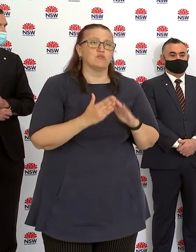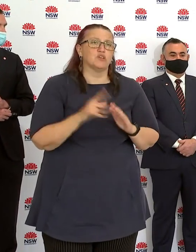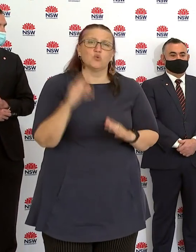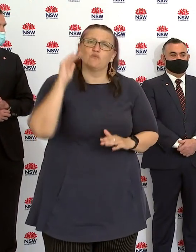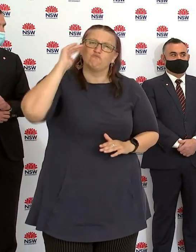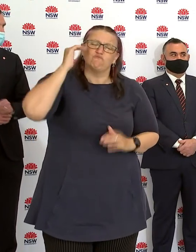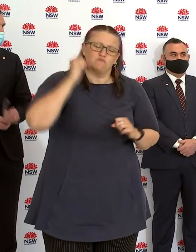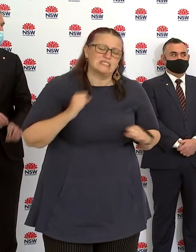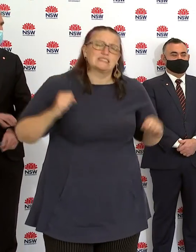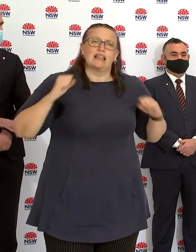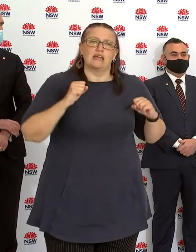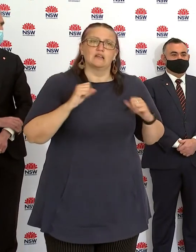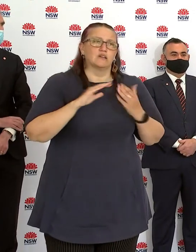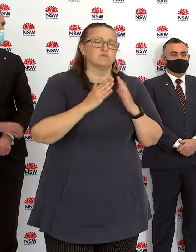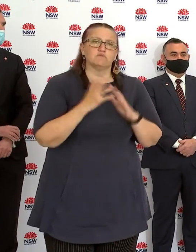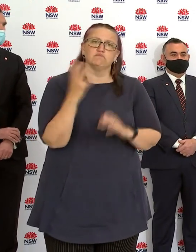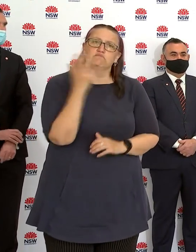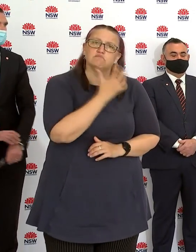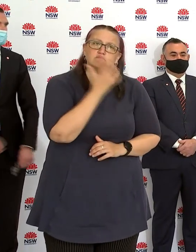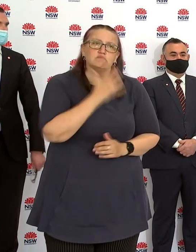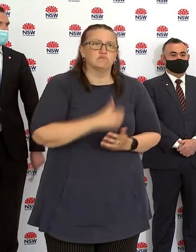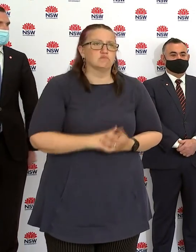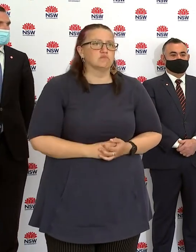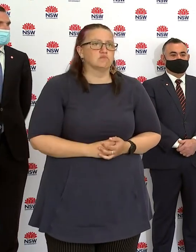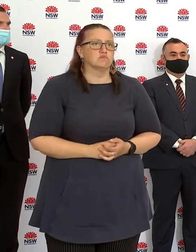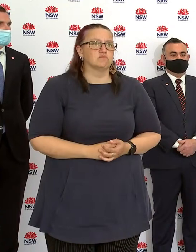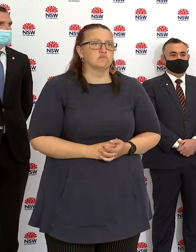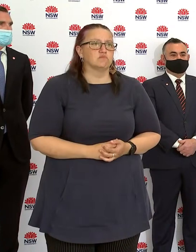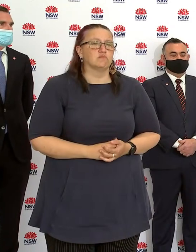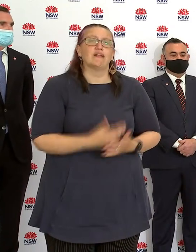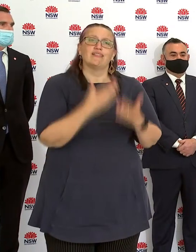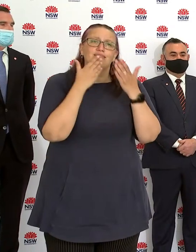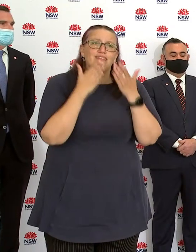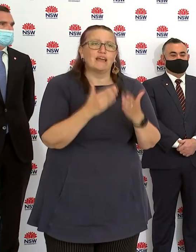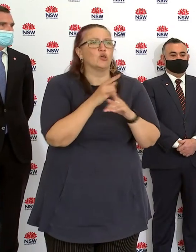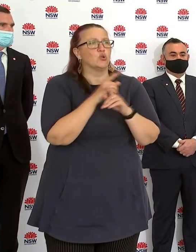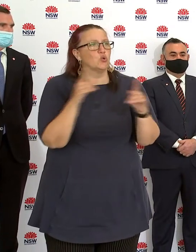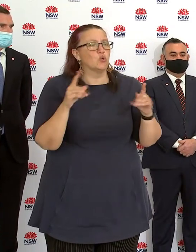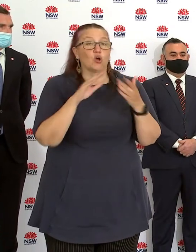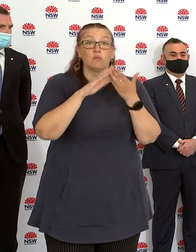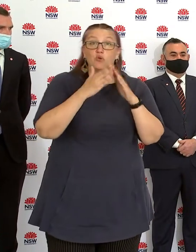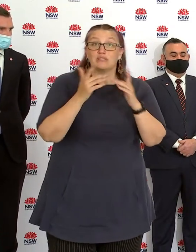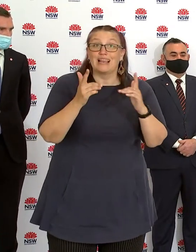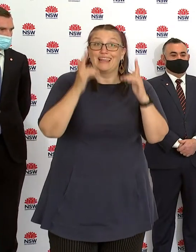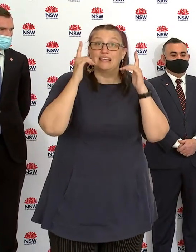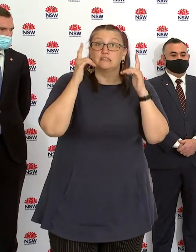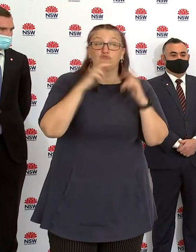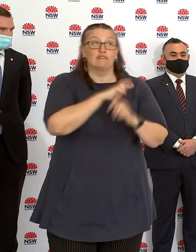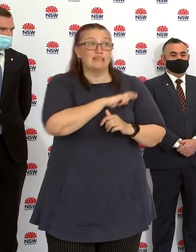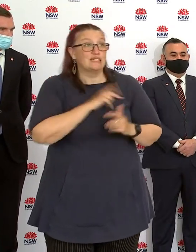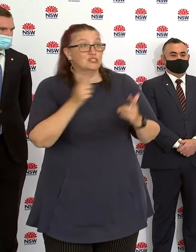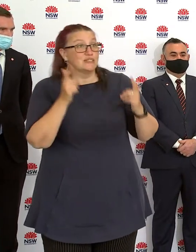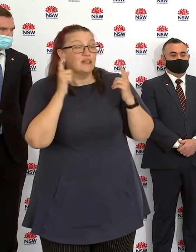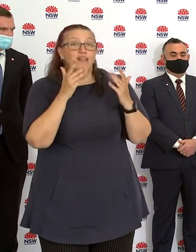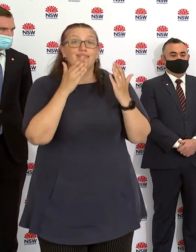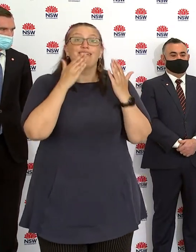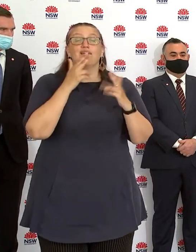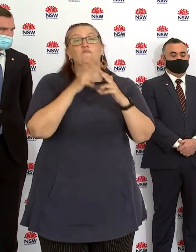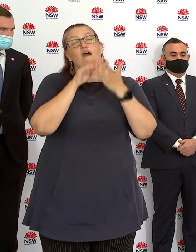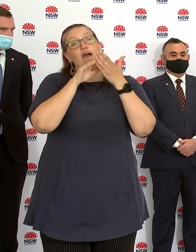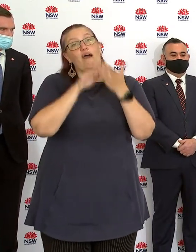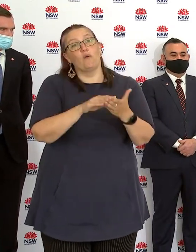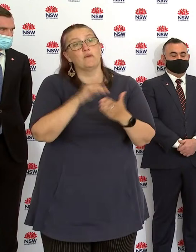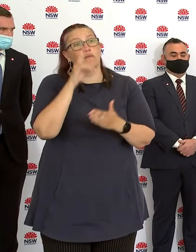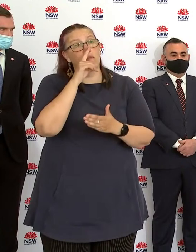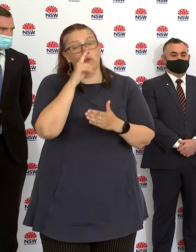and others and those communities have in getting the messages out and supporting the communities at this difficult time. So my heart goes out to